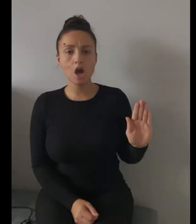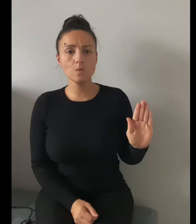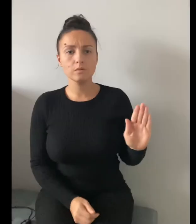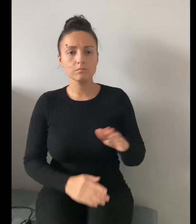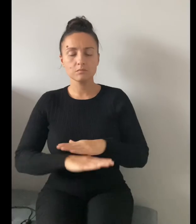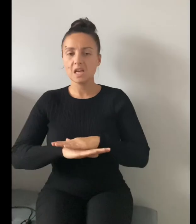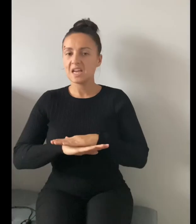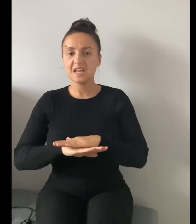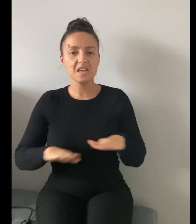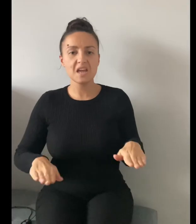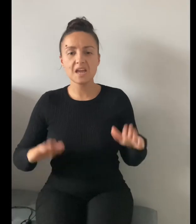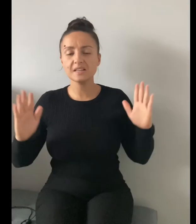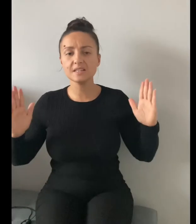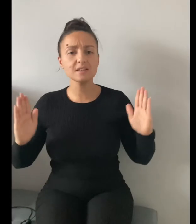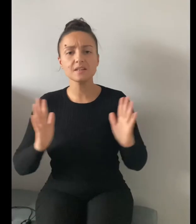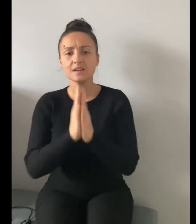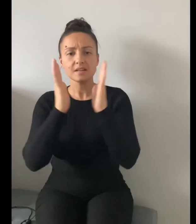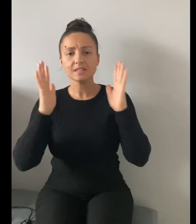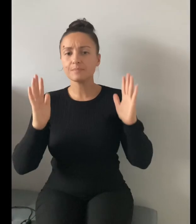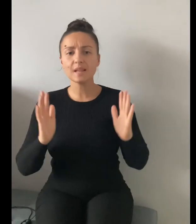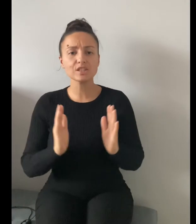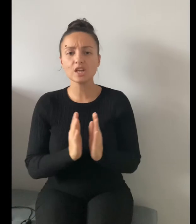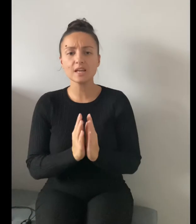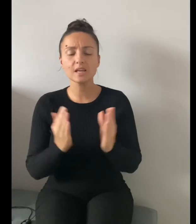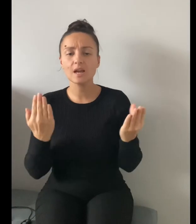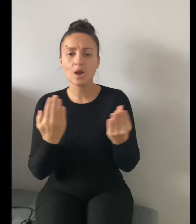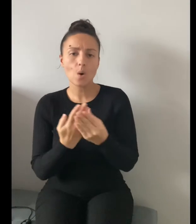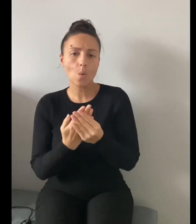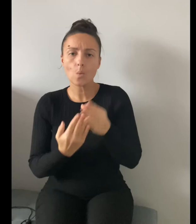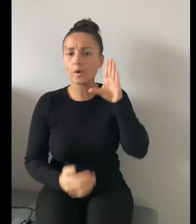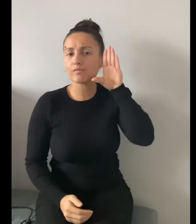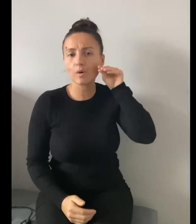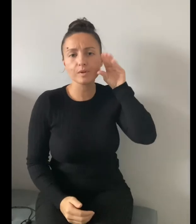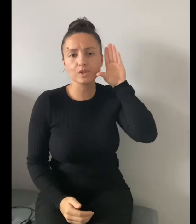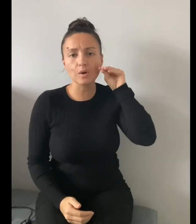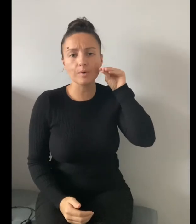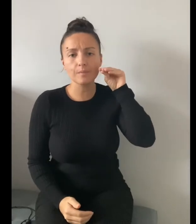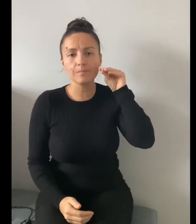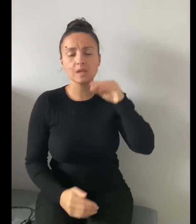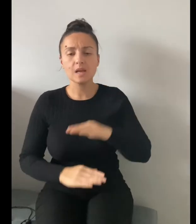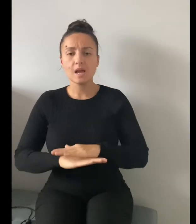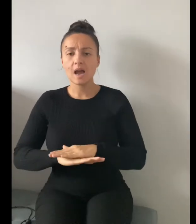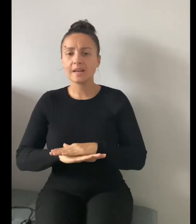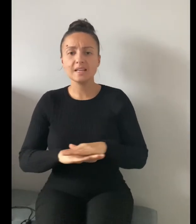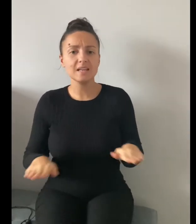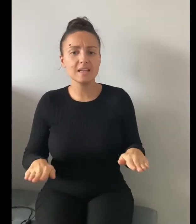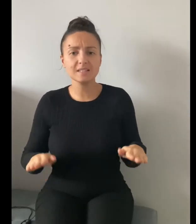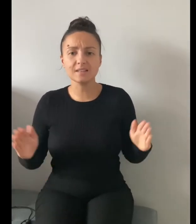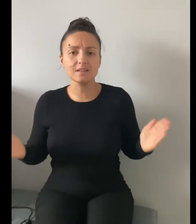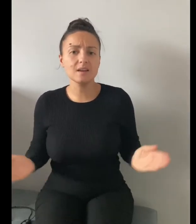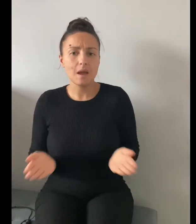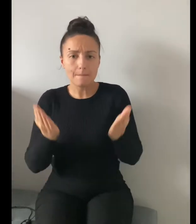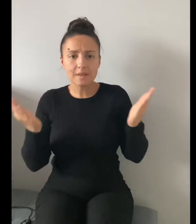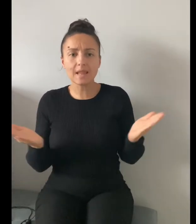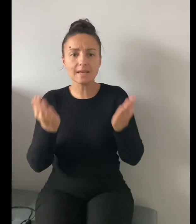he isn't splashing with Rubber Dub and he isn't bouncing